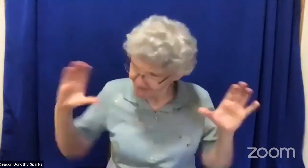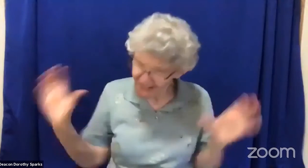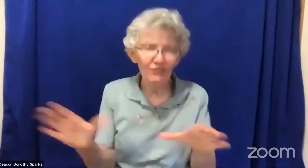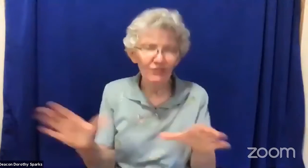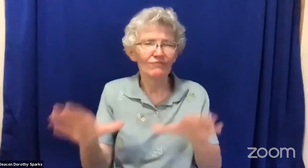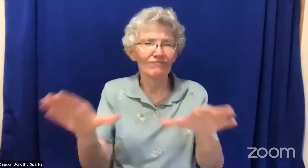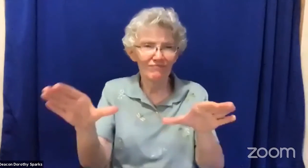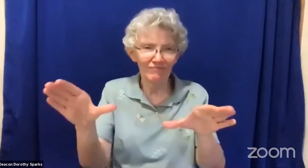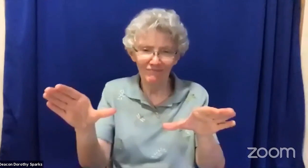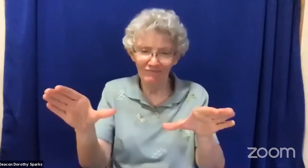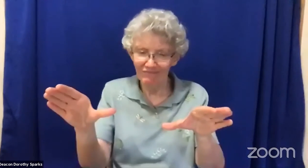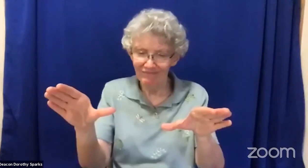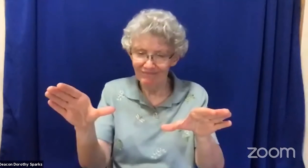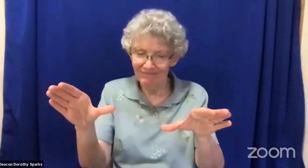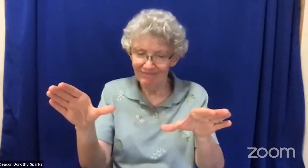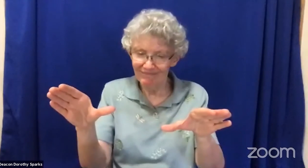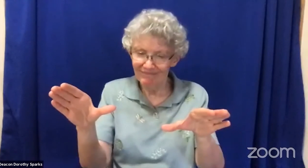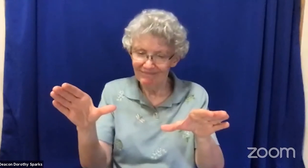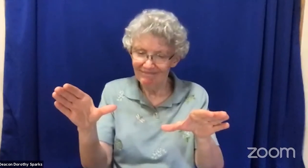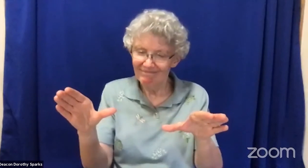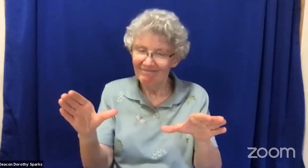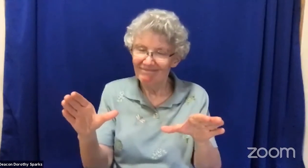and of a sound mind